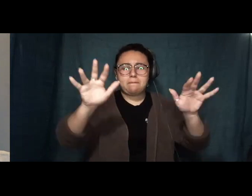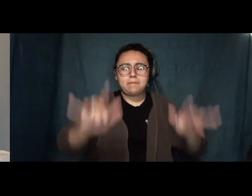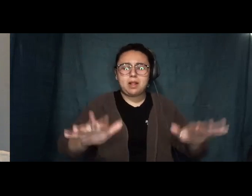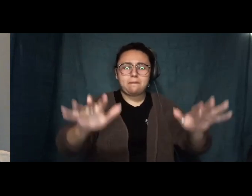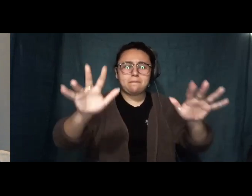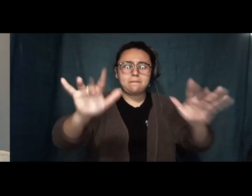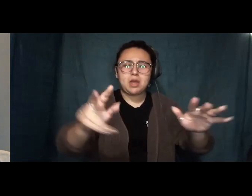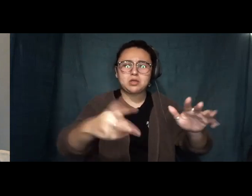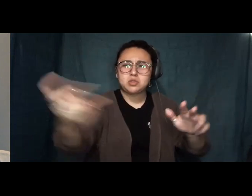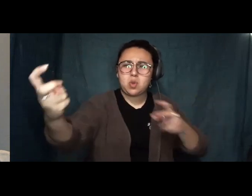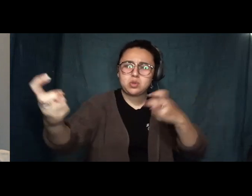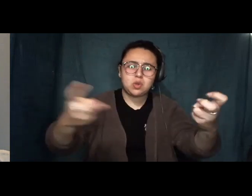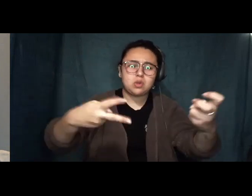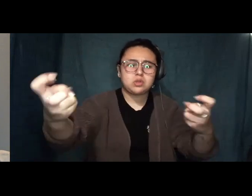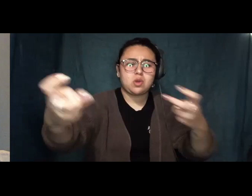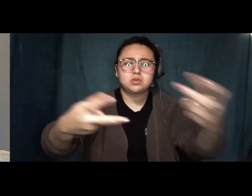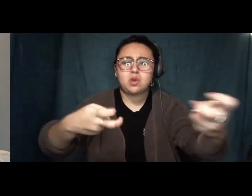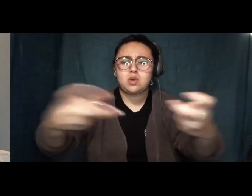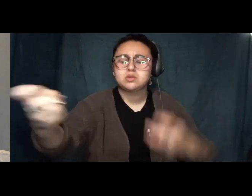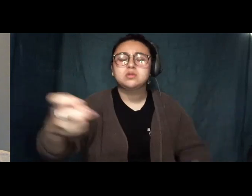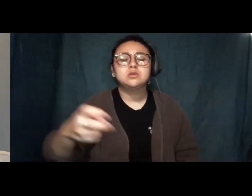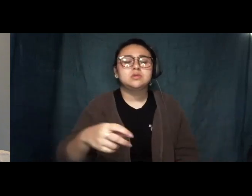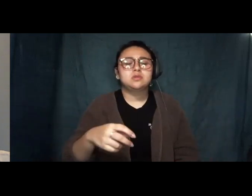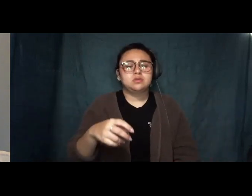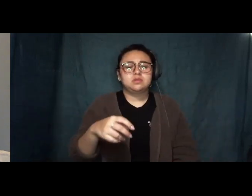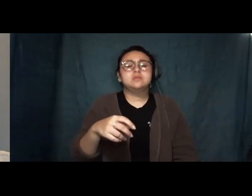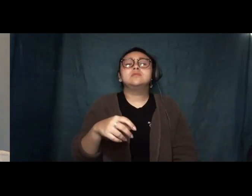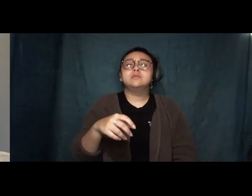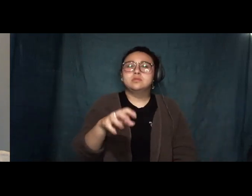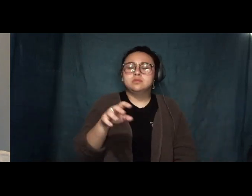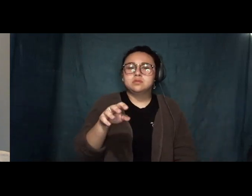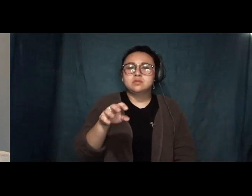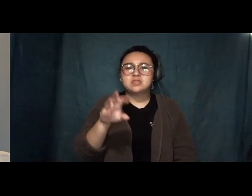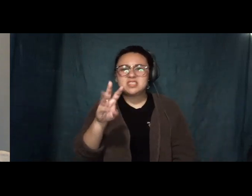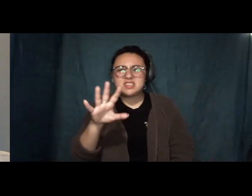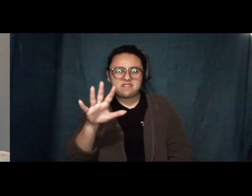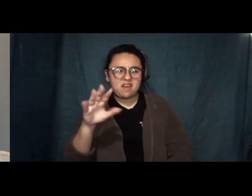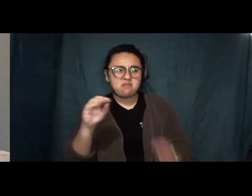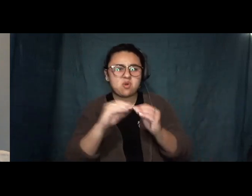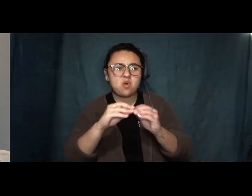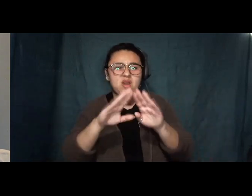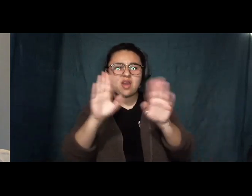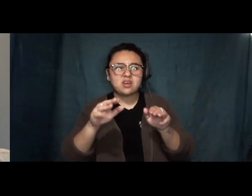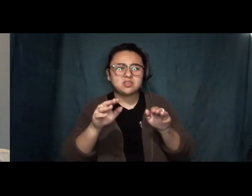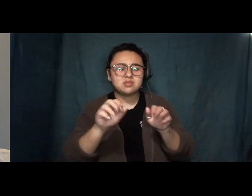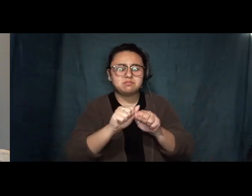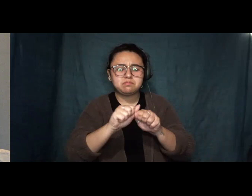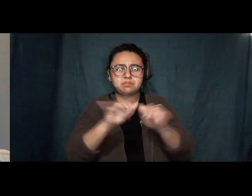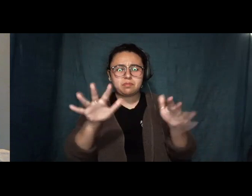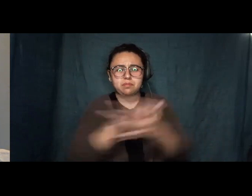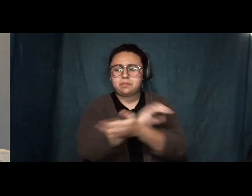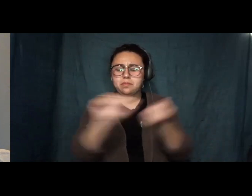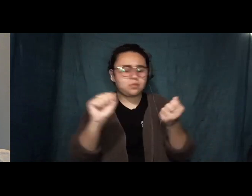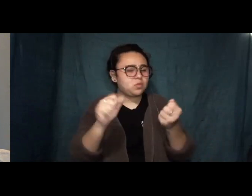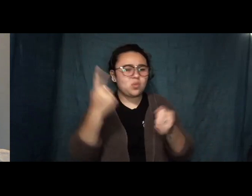were until another 65 houses were stolen in one move. Move